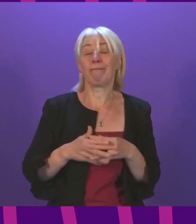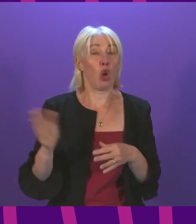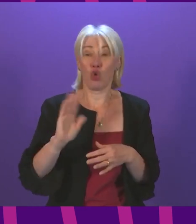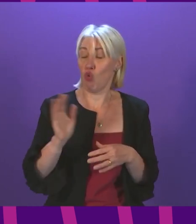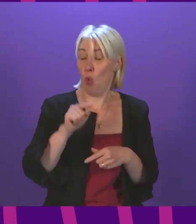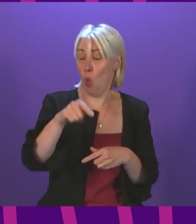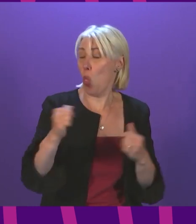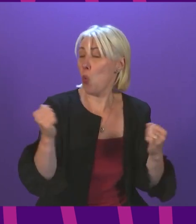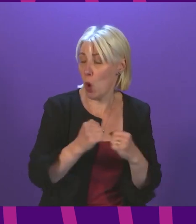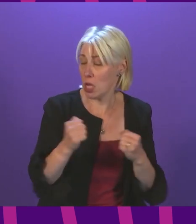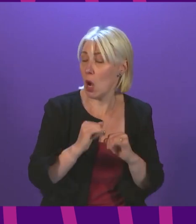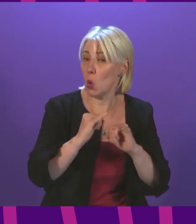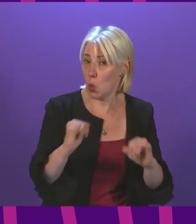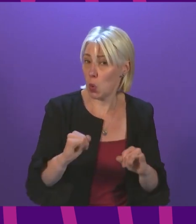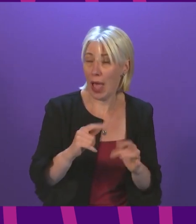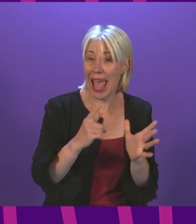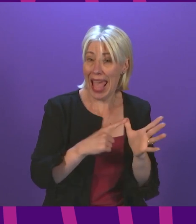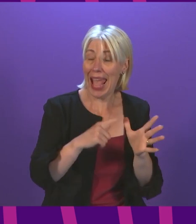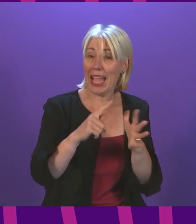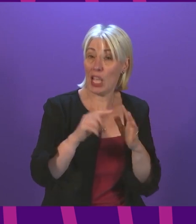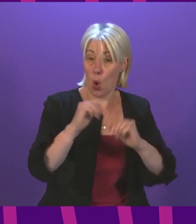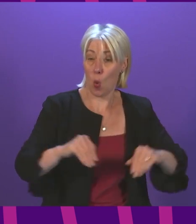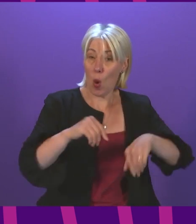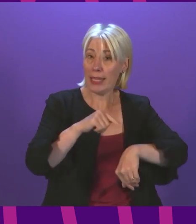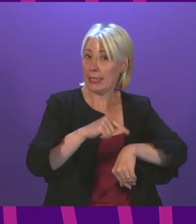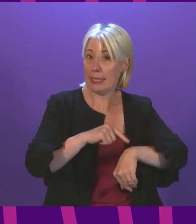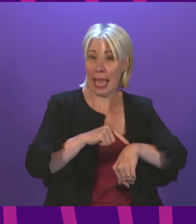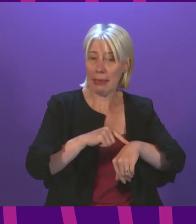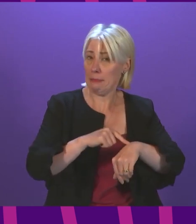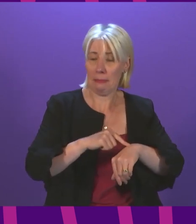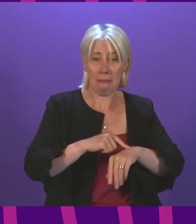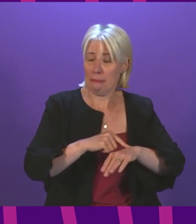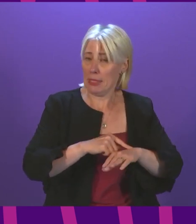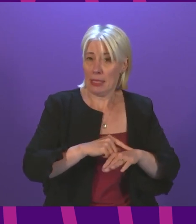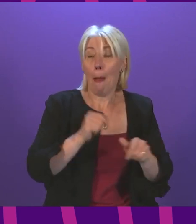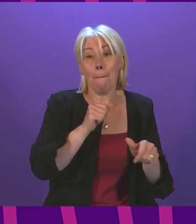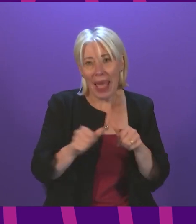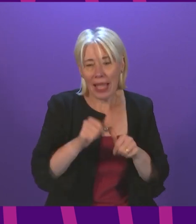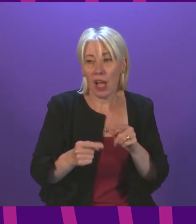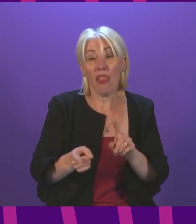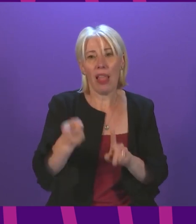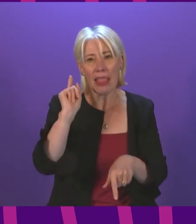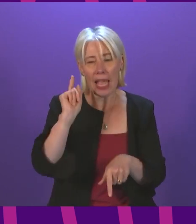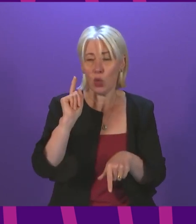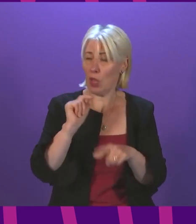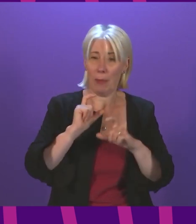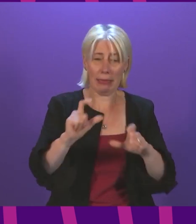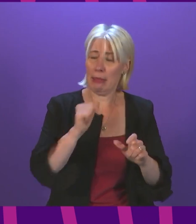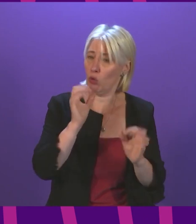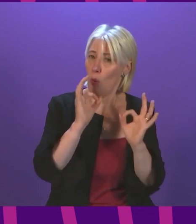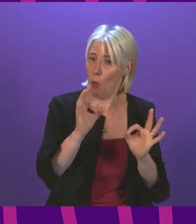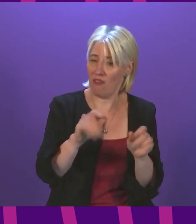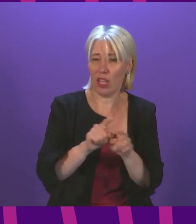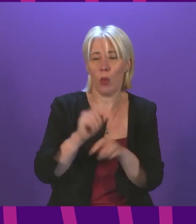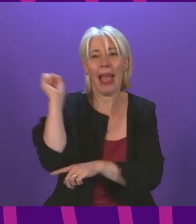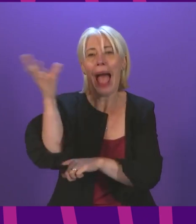us if we look at the A&E waiting time still far below what we want them to be but better than they were last week and on ambulance response